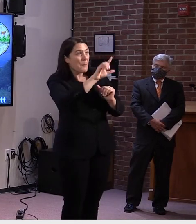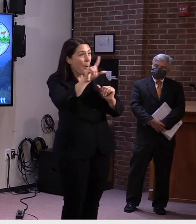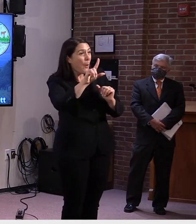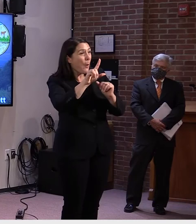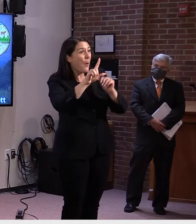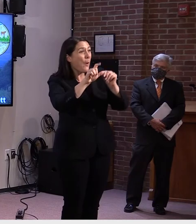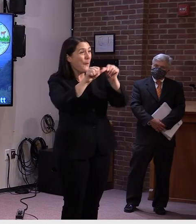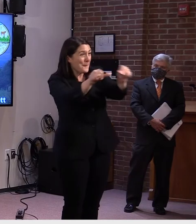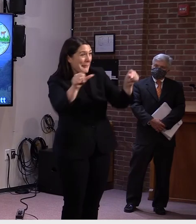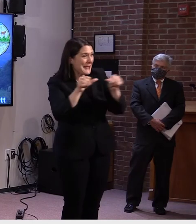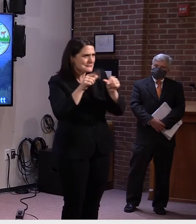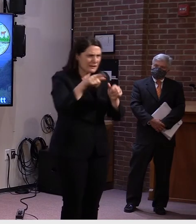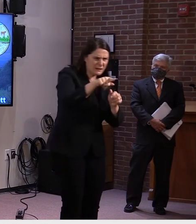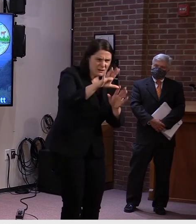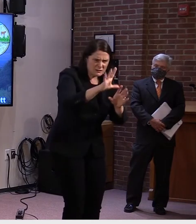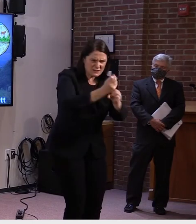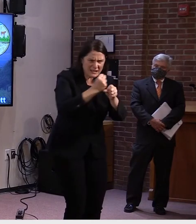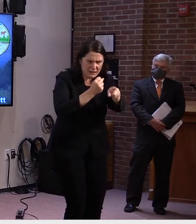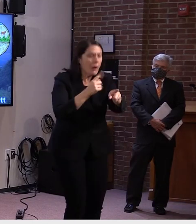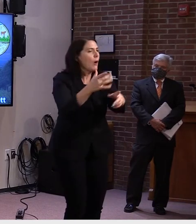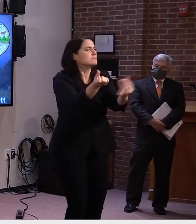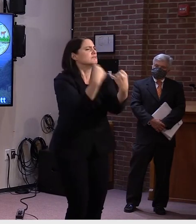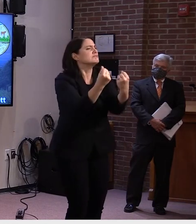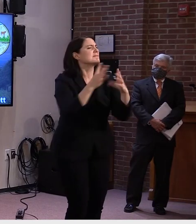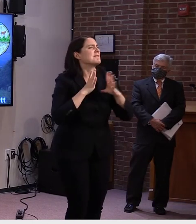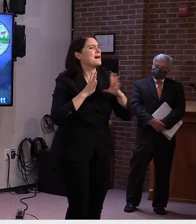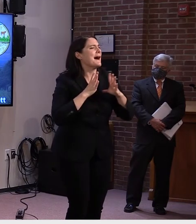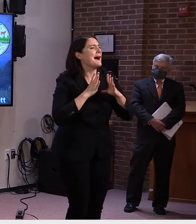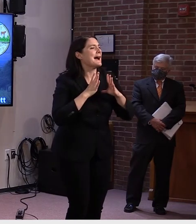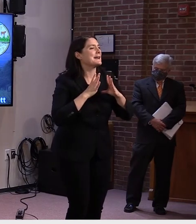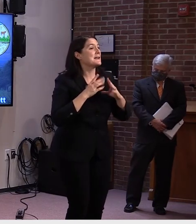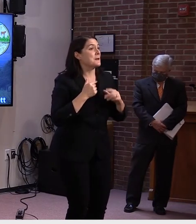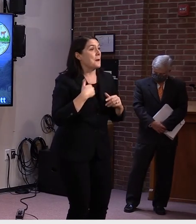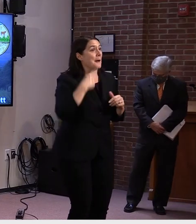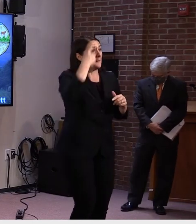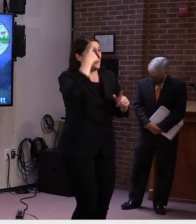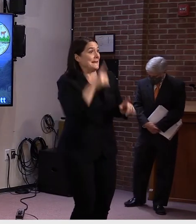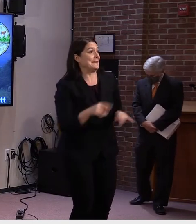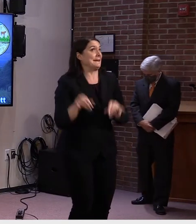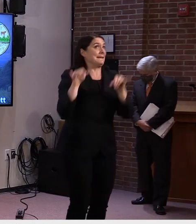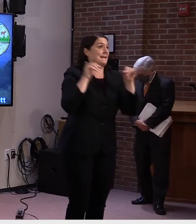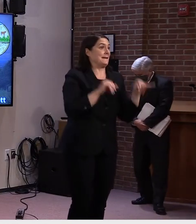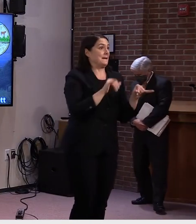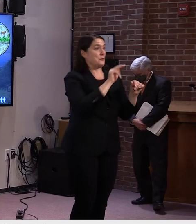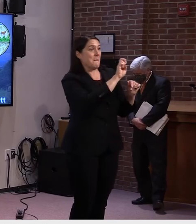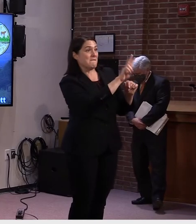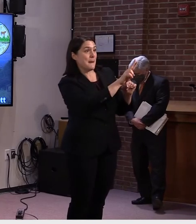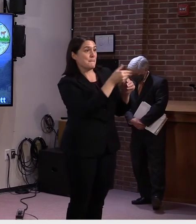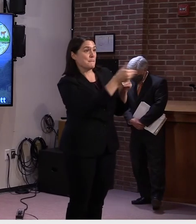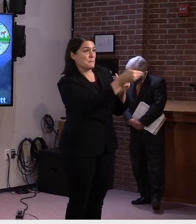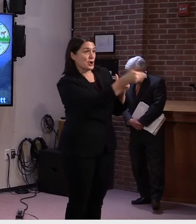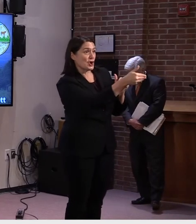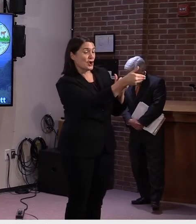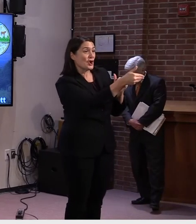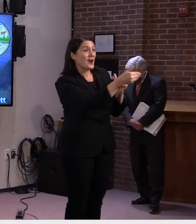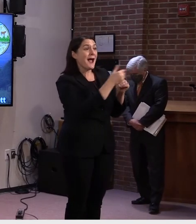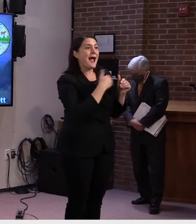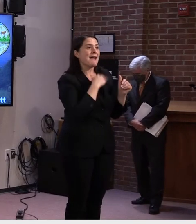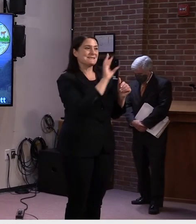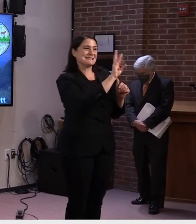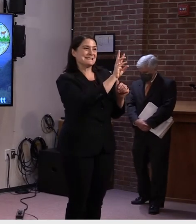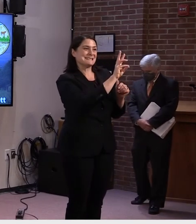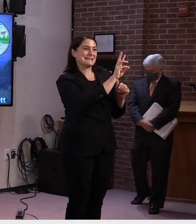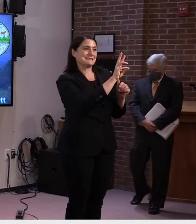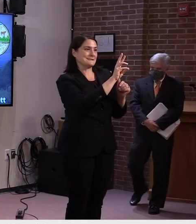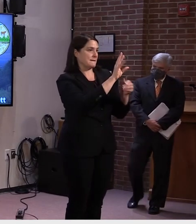my concern of the primary is that in the state race for Senate, there's six votes for the